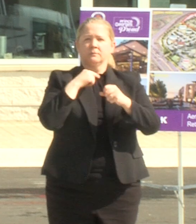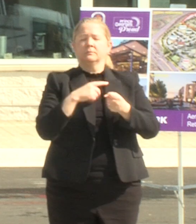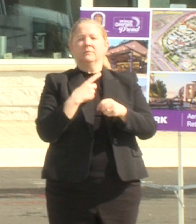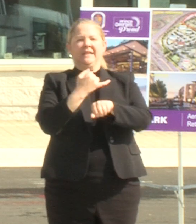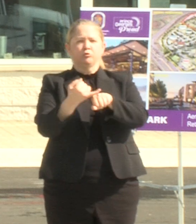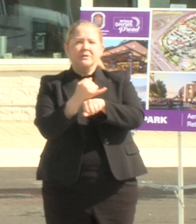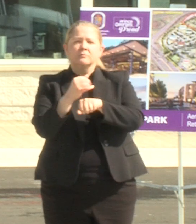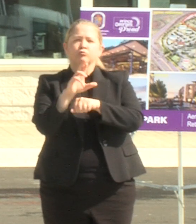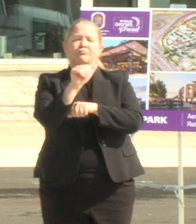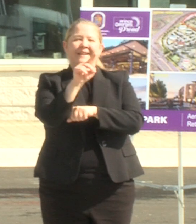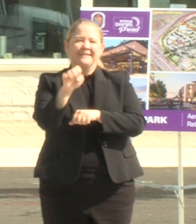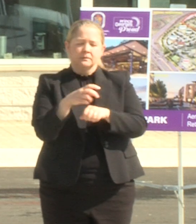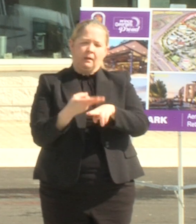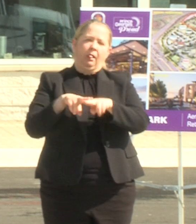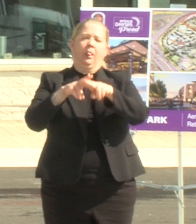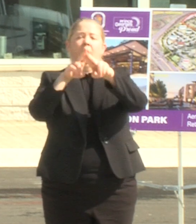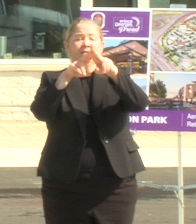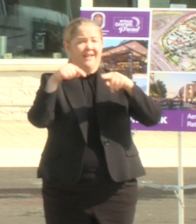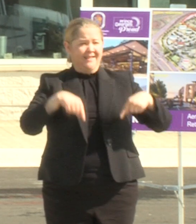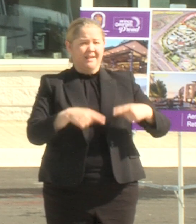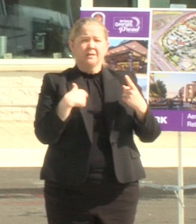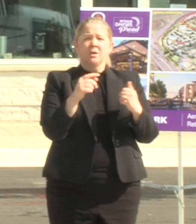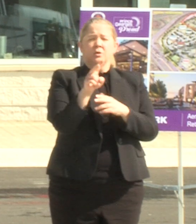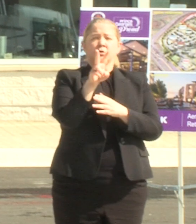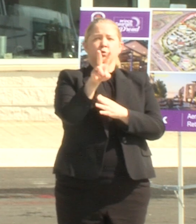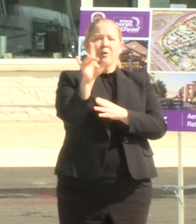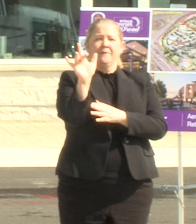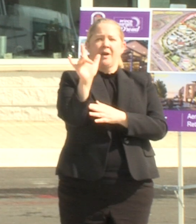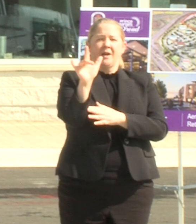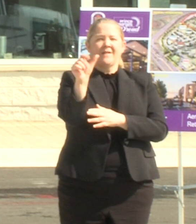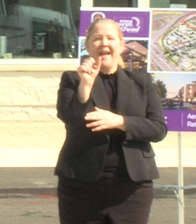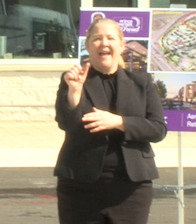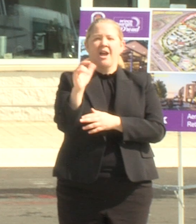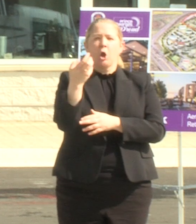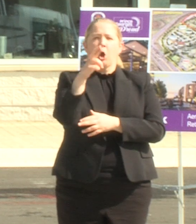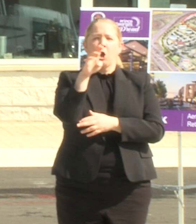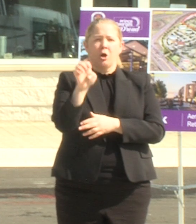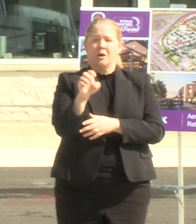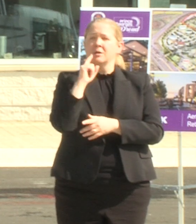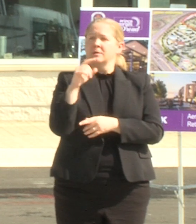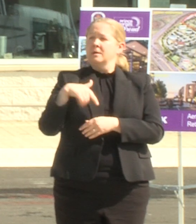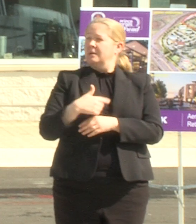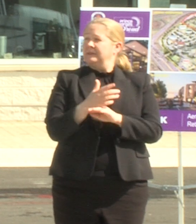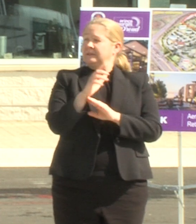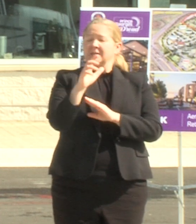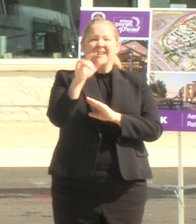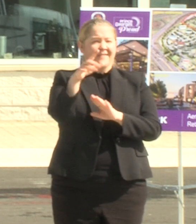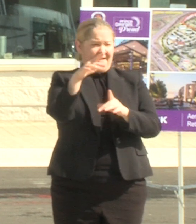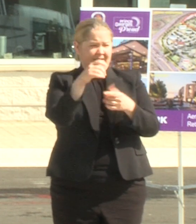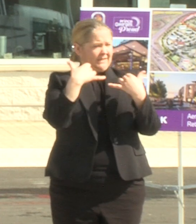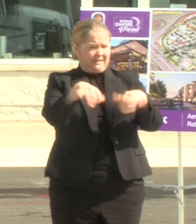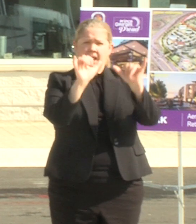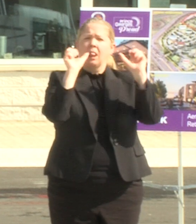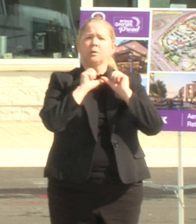rates this 25 acre 250 million dollar redevelopment project still thrives this project includes